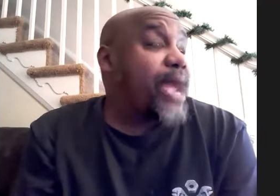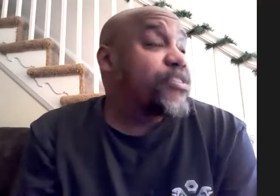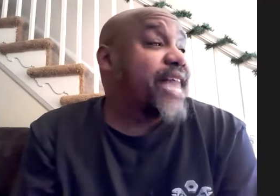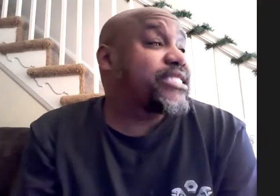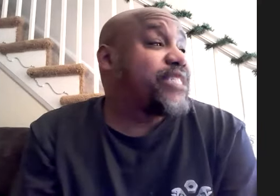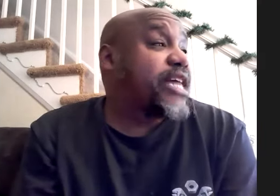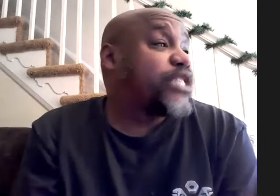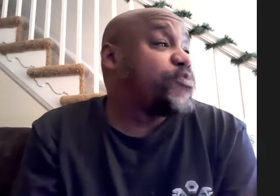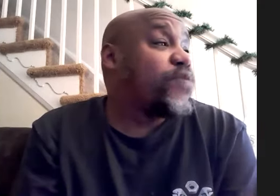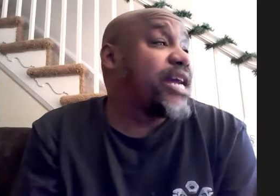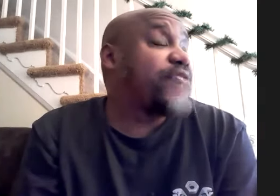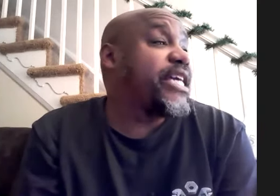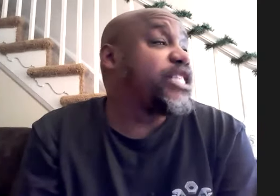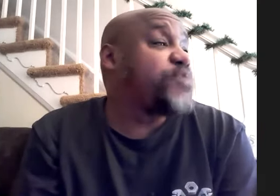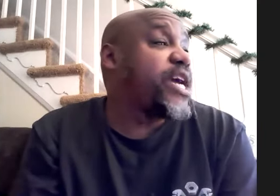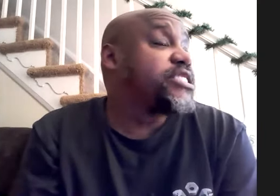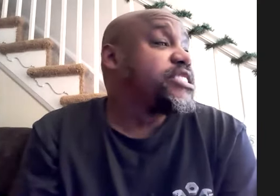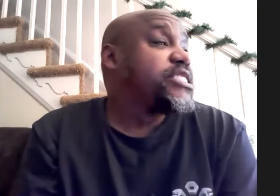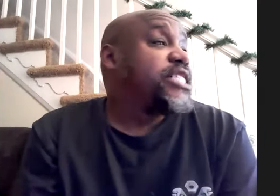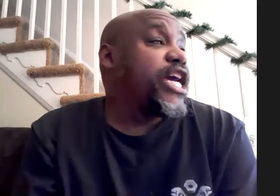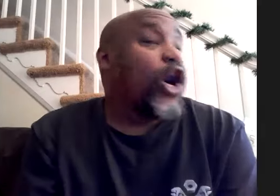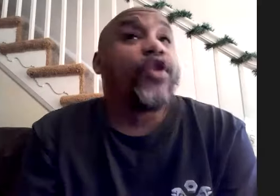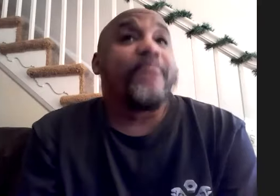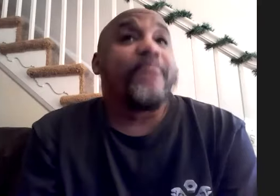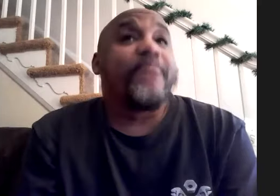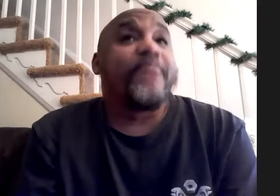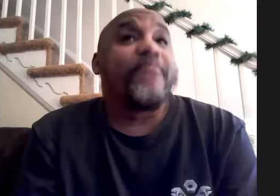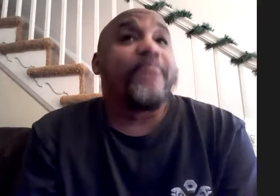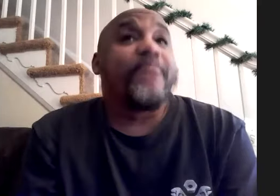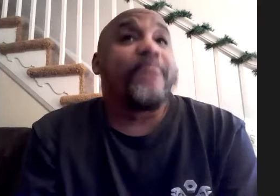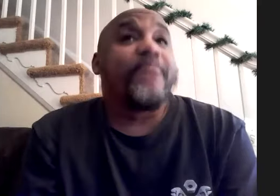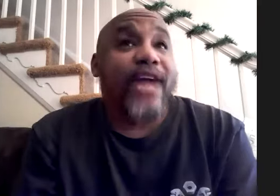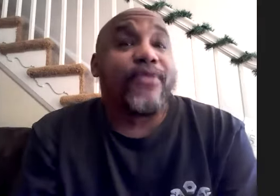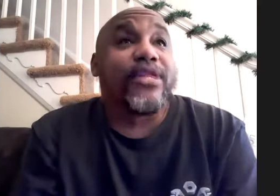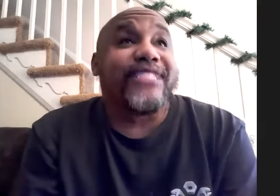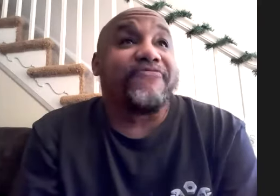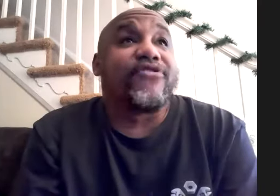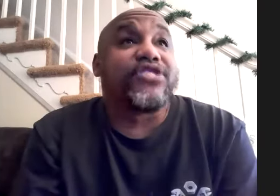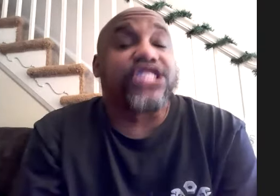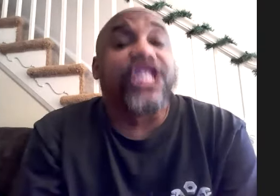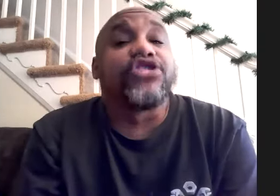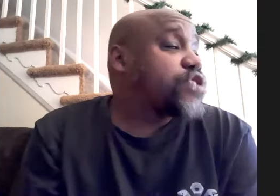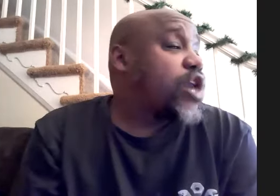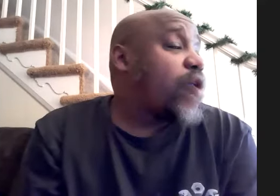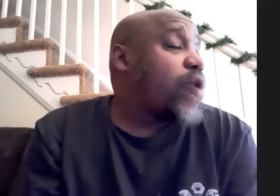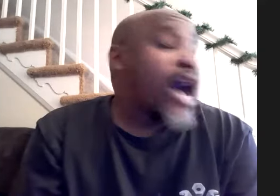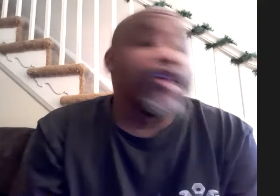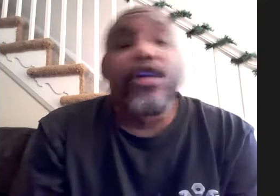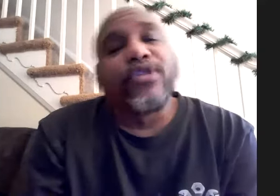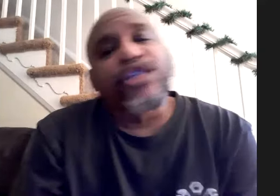jacks seems like from what i've seen it's been in a holding pattern for at least five or six years so